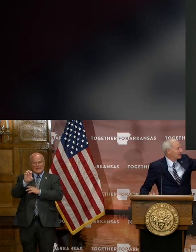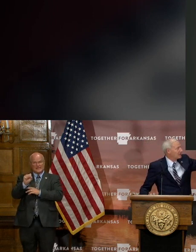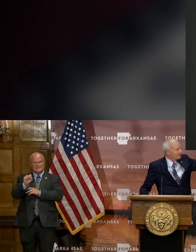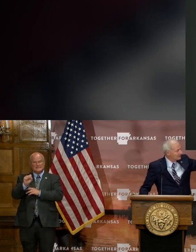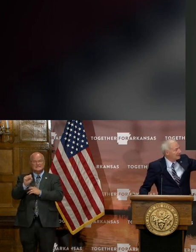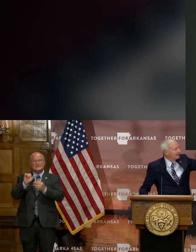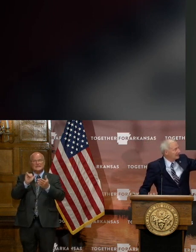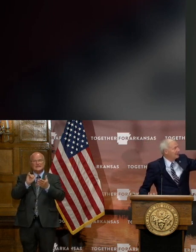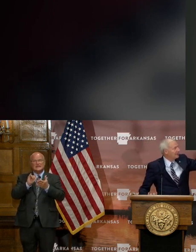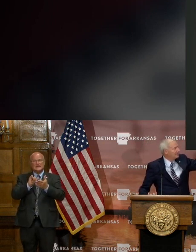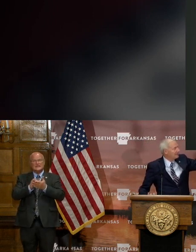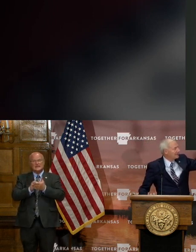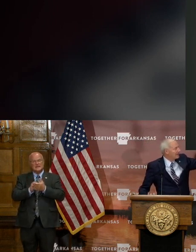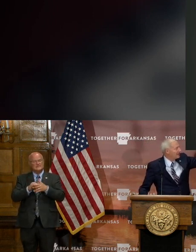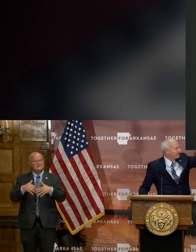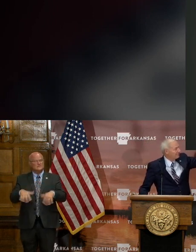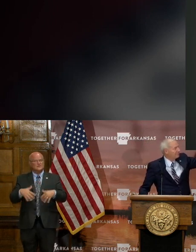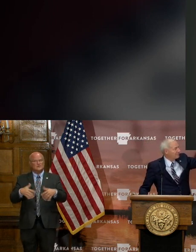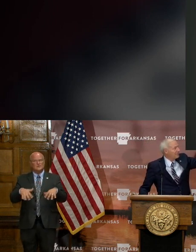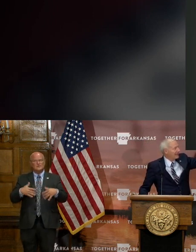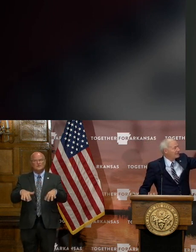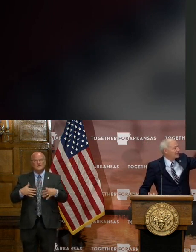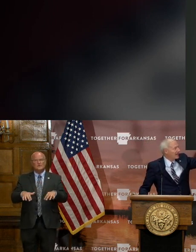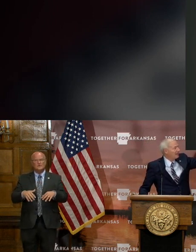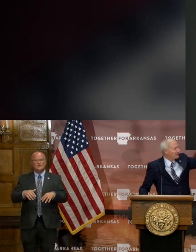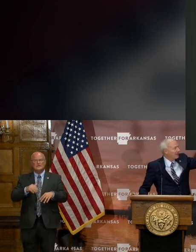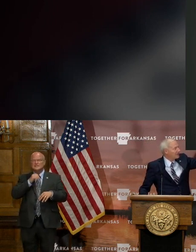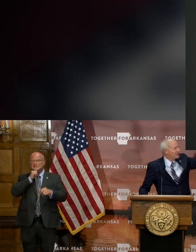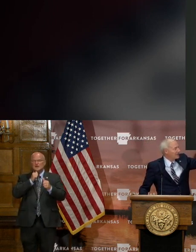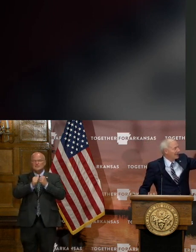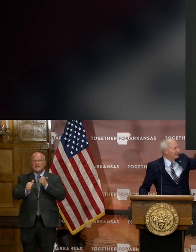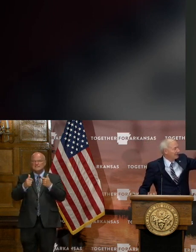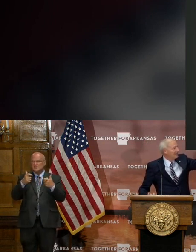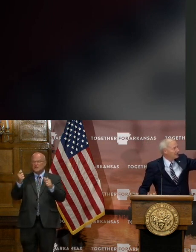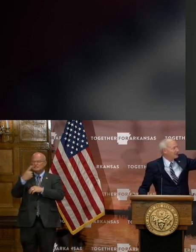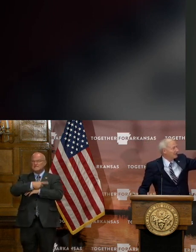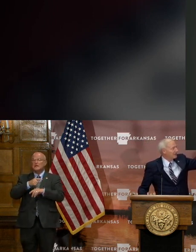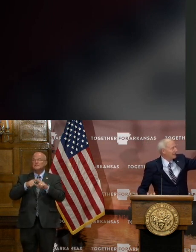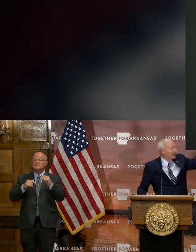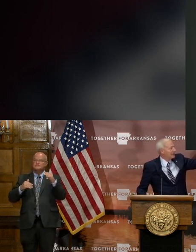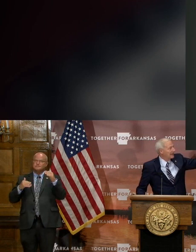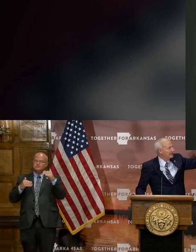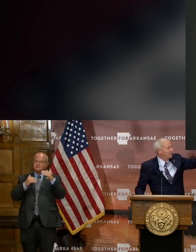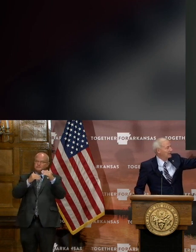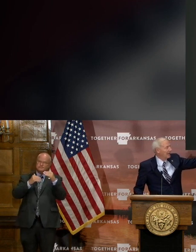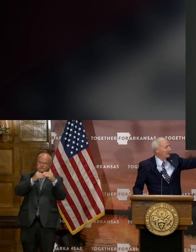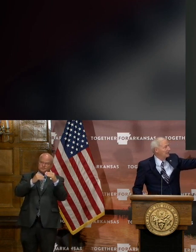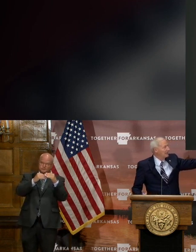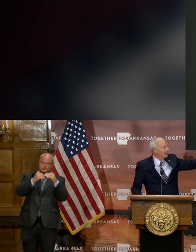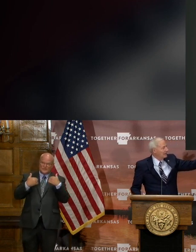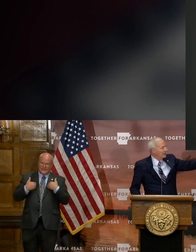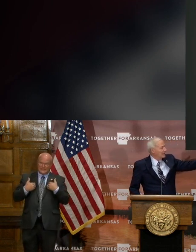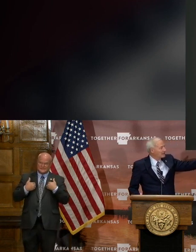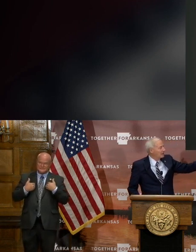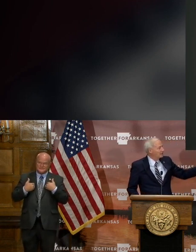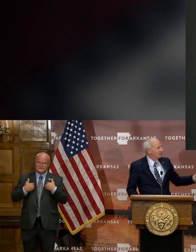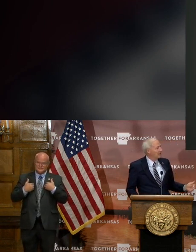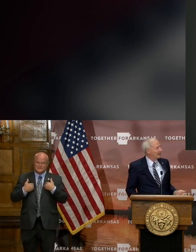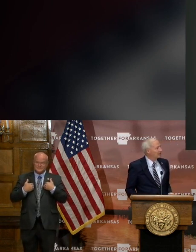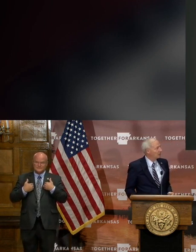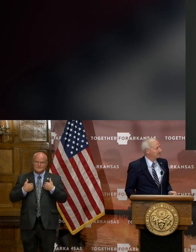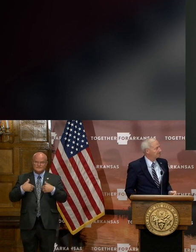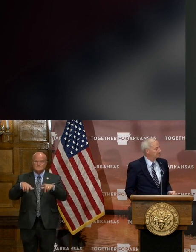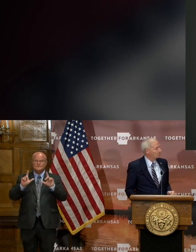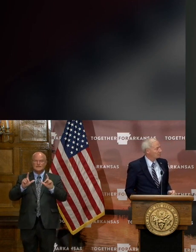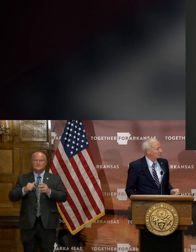which is getting is not past the top largest day, but it is certainly a high day that we've had. Let's go